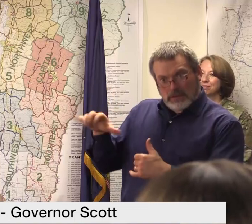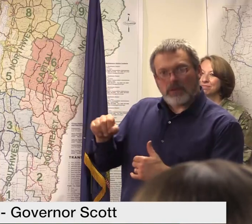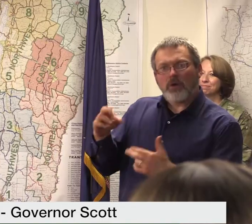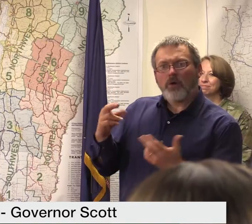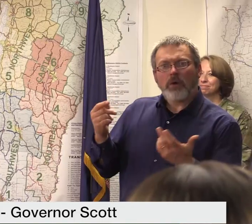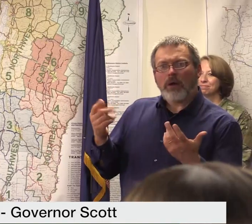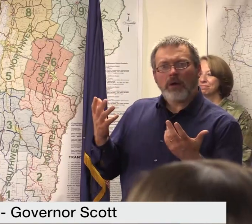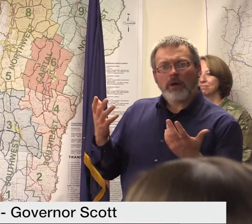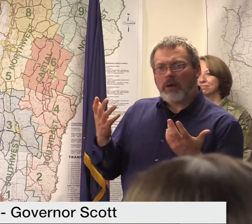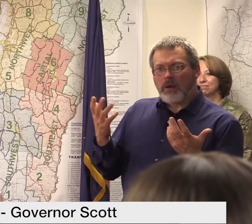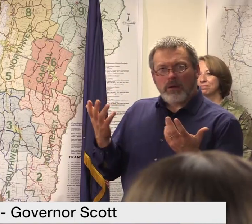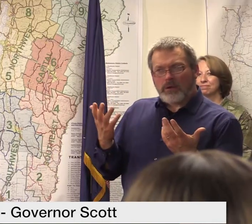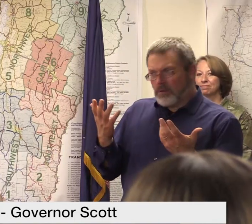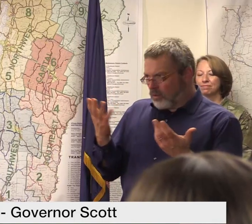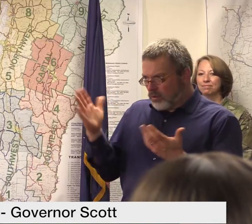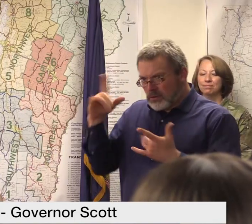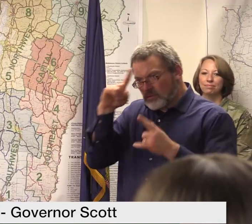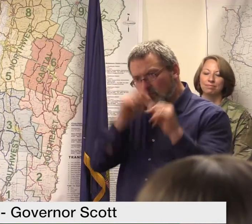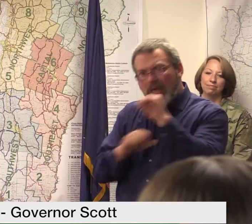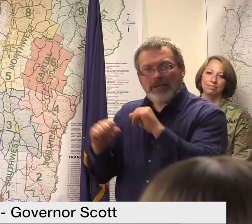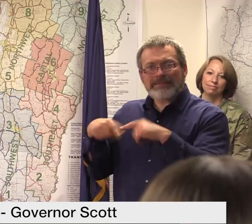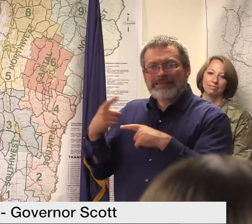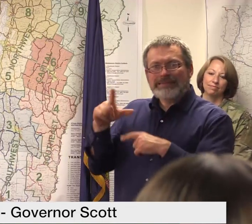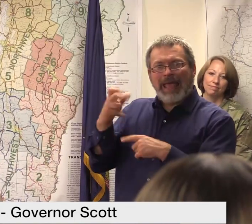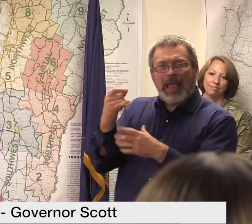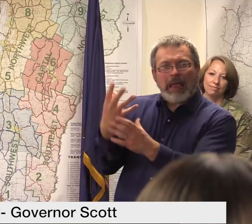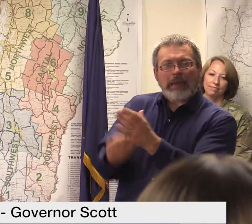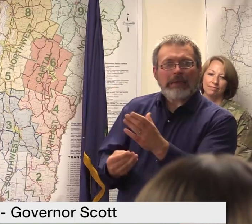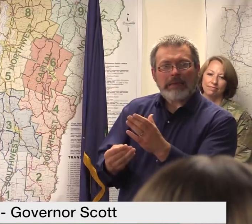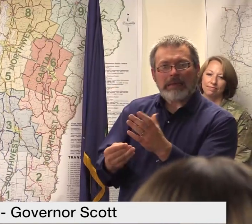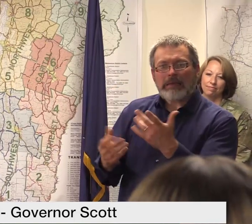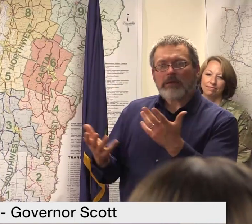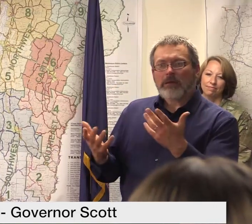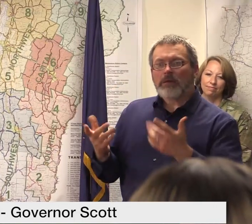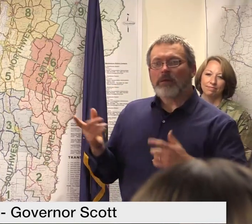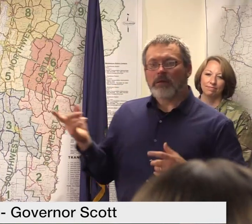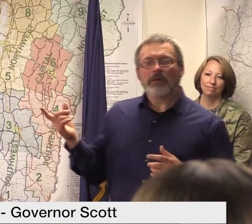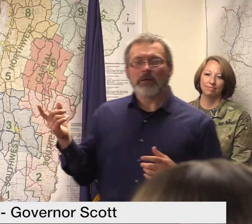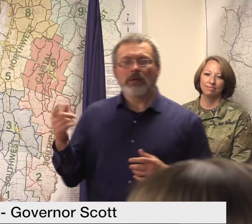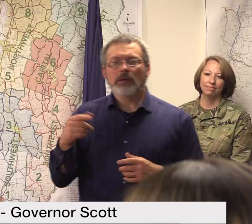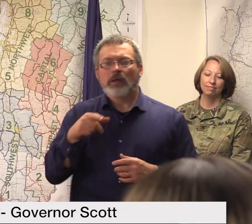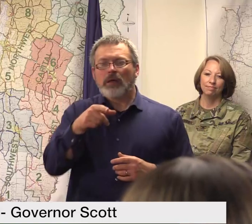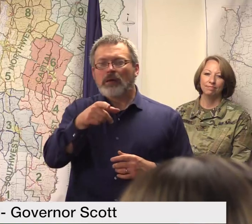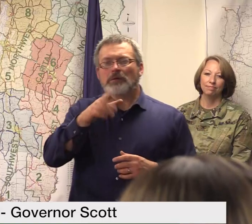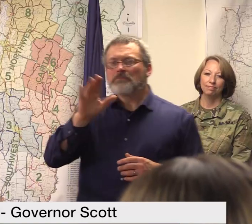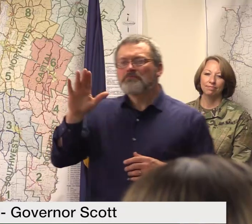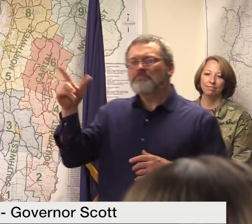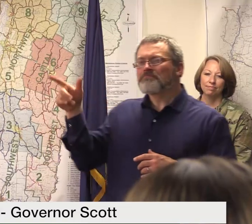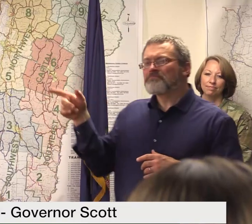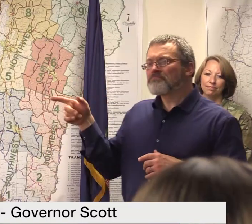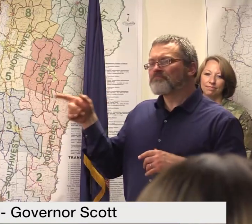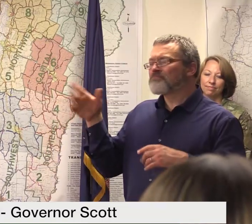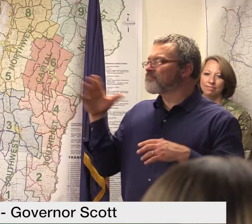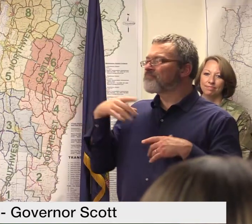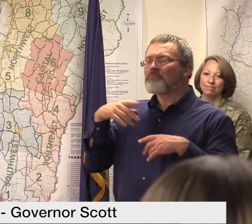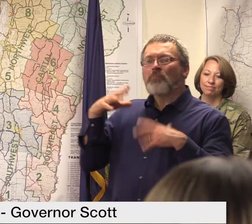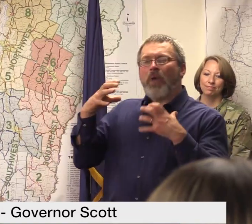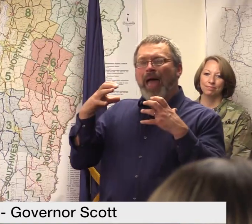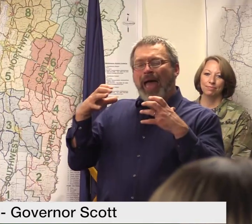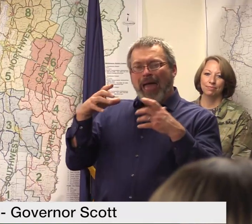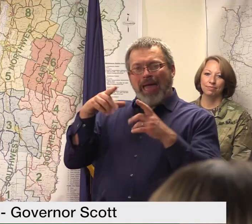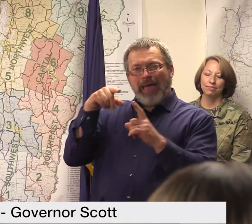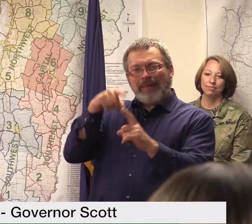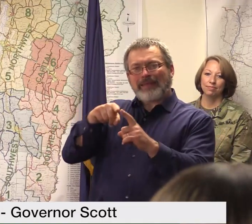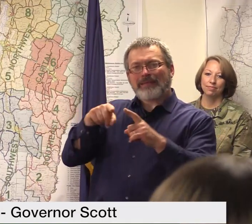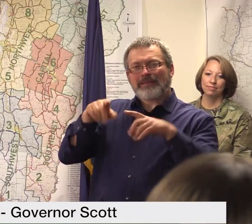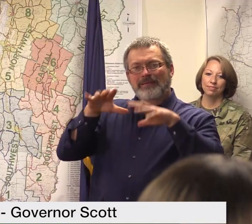governor you mentioned climate just a little bit ago um i'm not sure if you've had a chance to see this morning yet but the secretary of state put out a message this morning